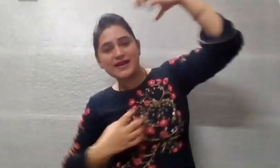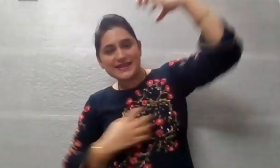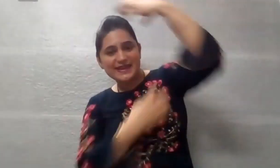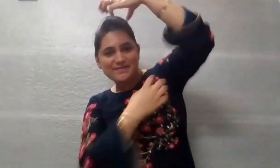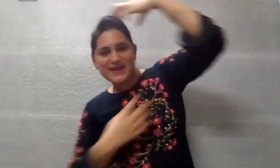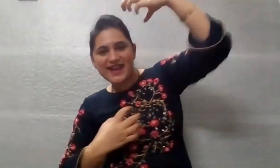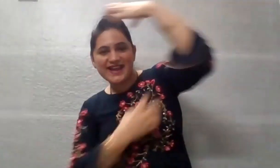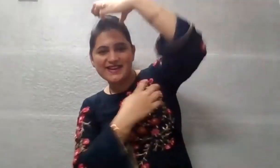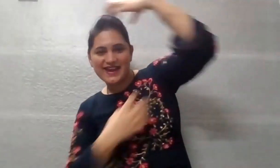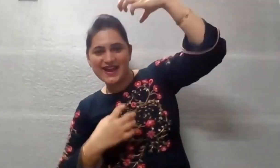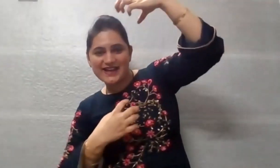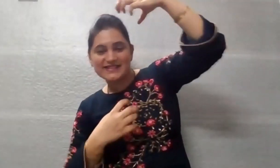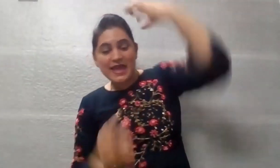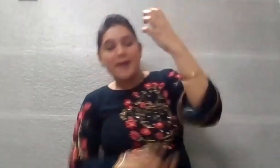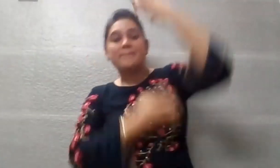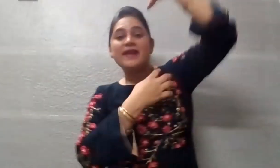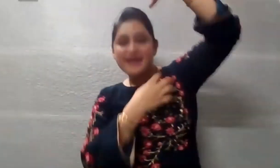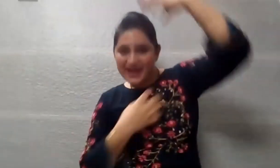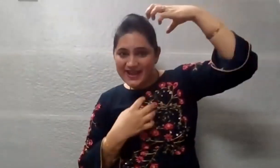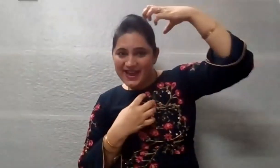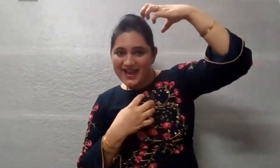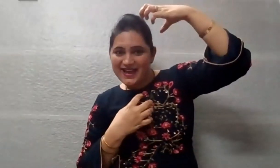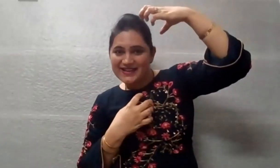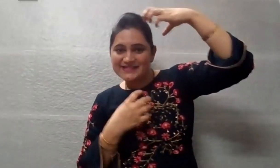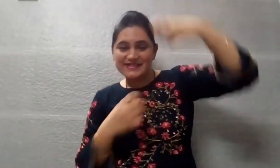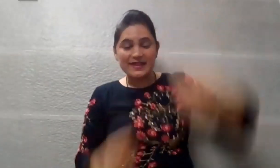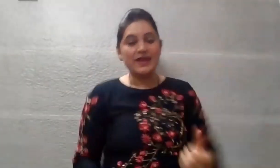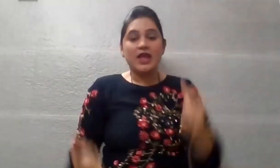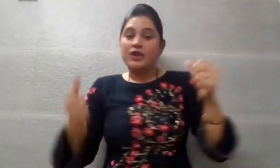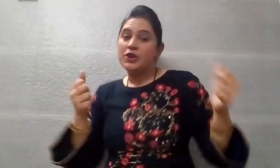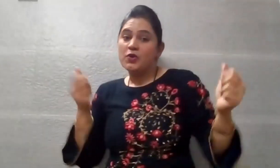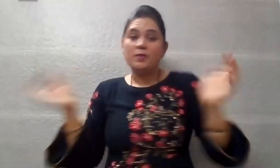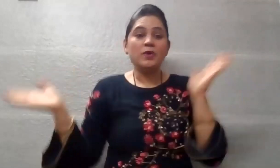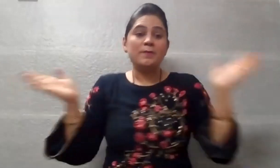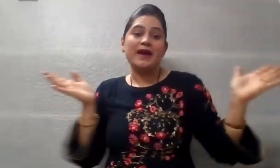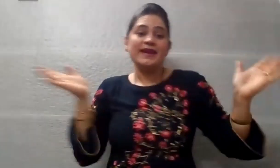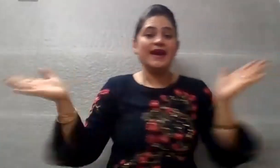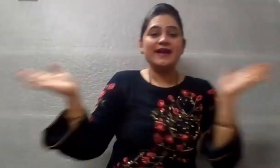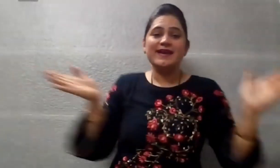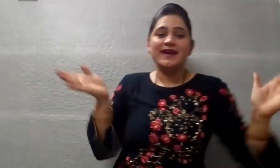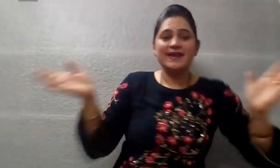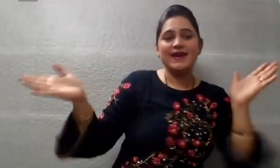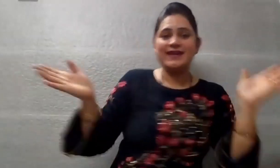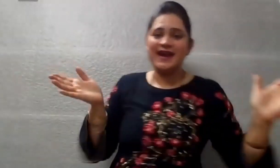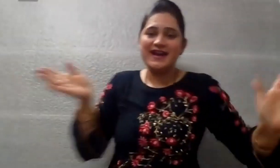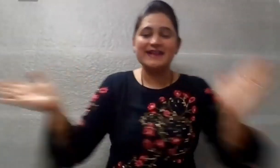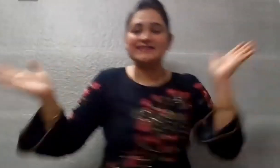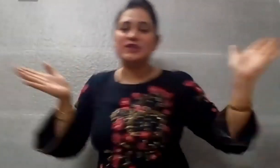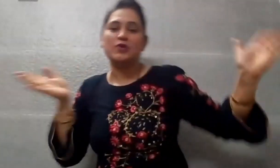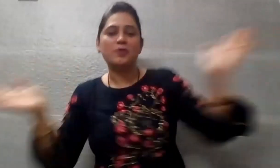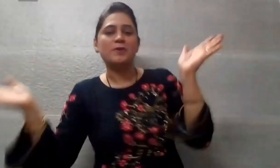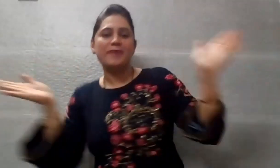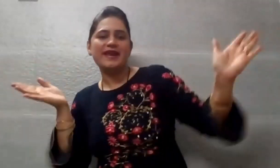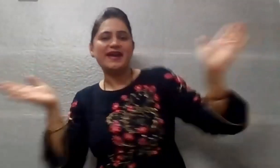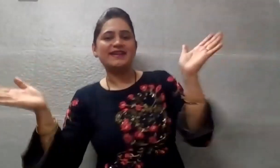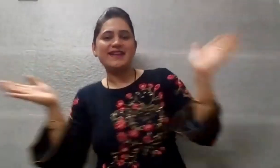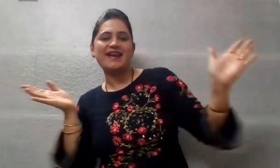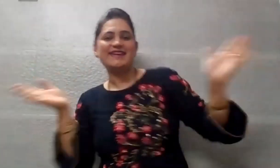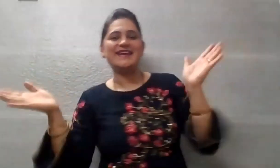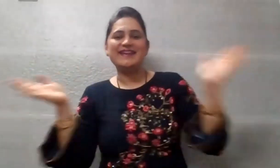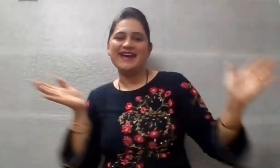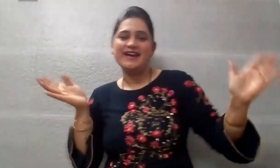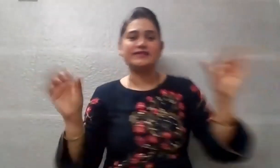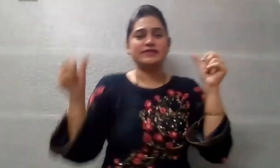Bran pa, Bananas. Bananas. No more Bananananas. No more